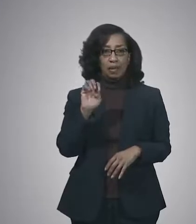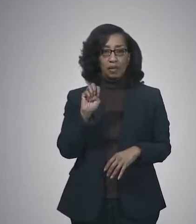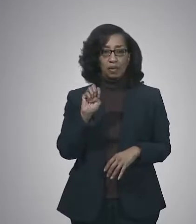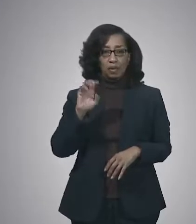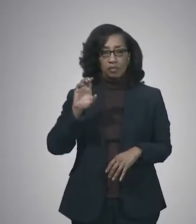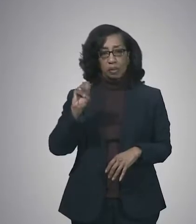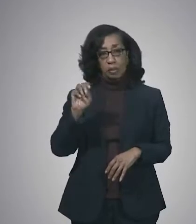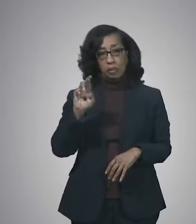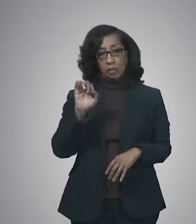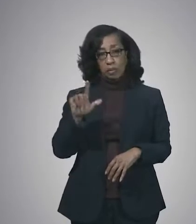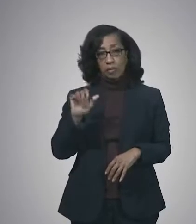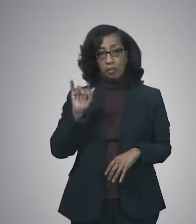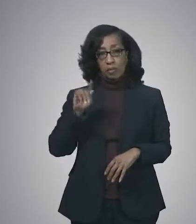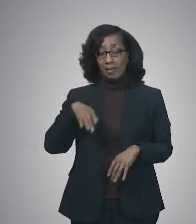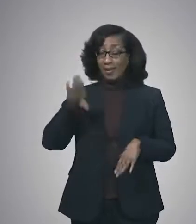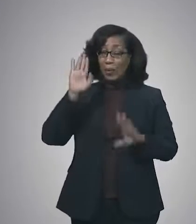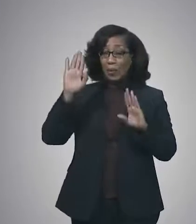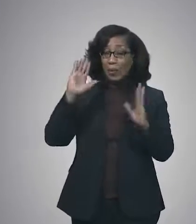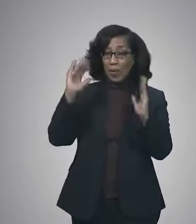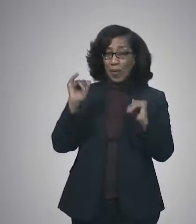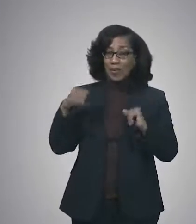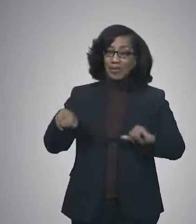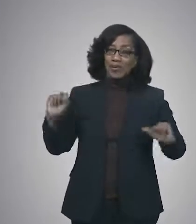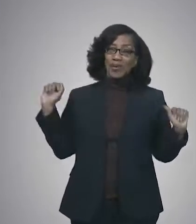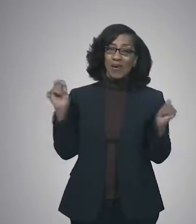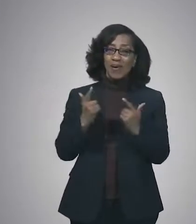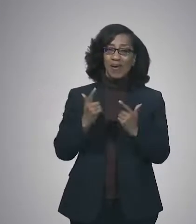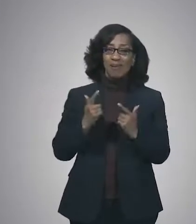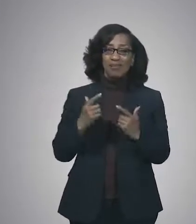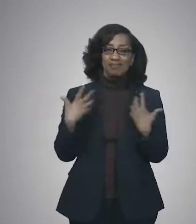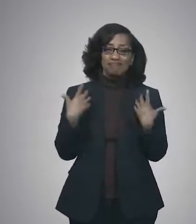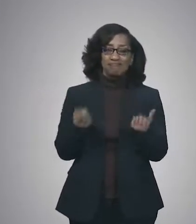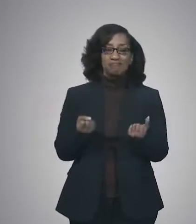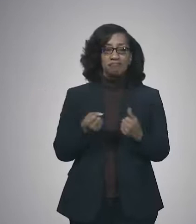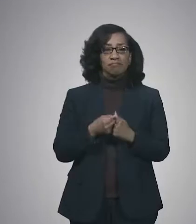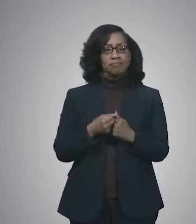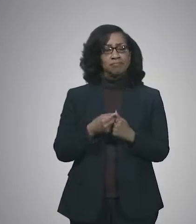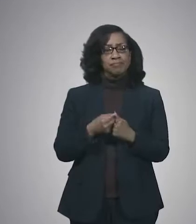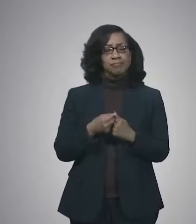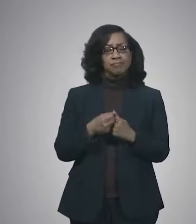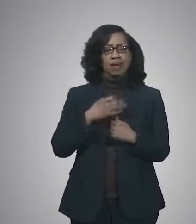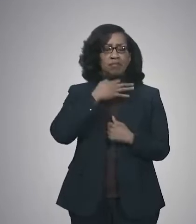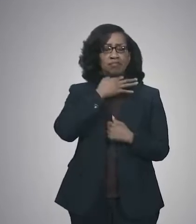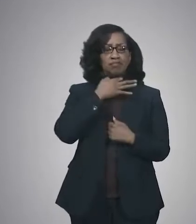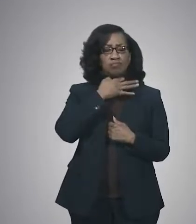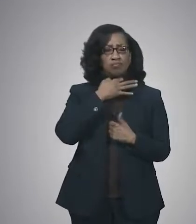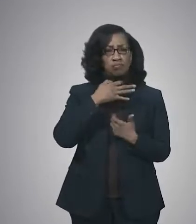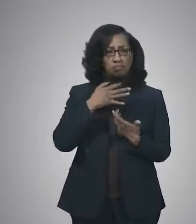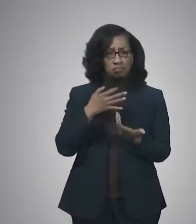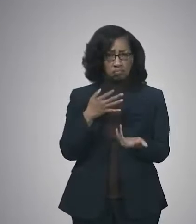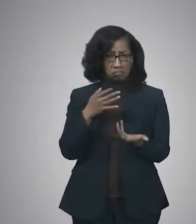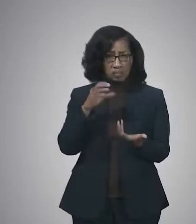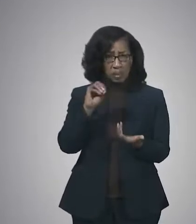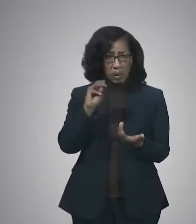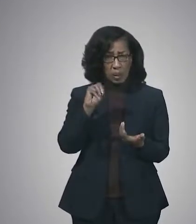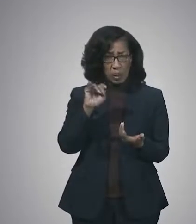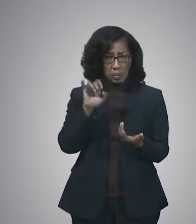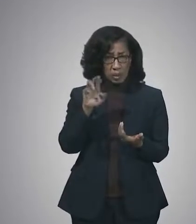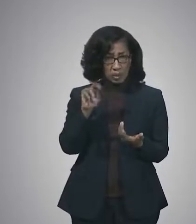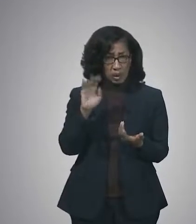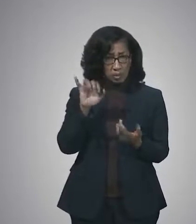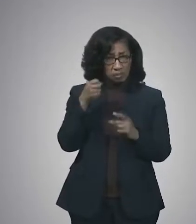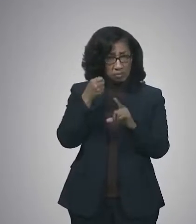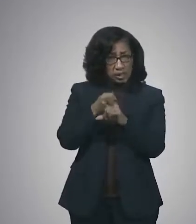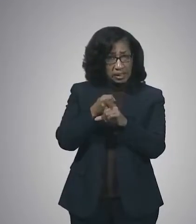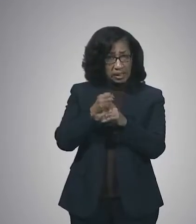Hey, I hope you're all doing well today. I'm wondering if you have any expectation for when the Omicron variant will hit Memphis,